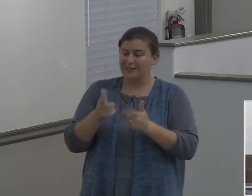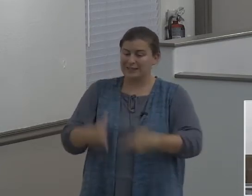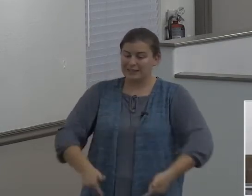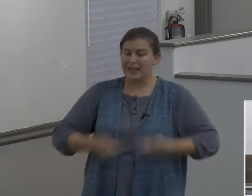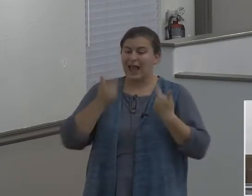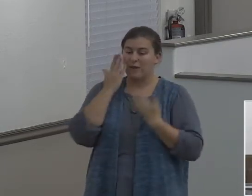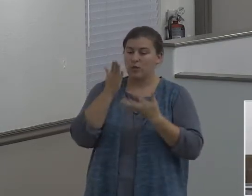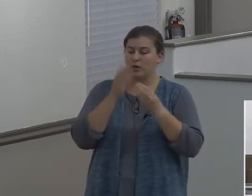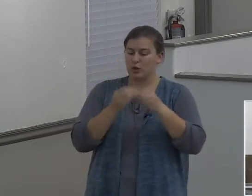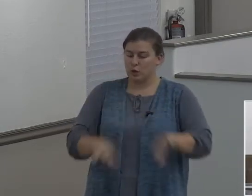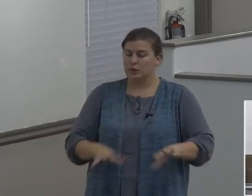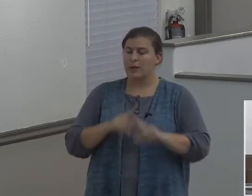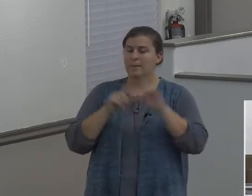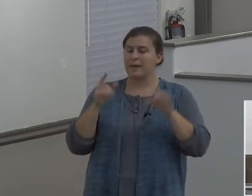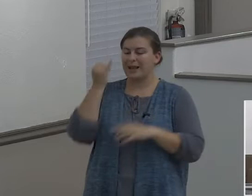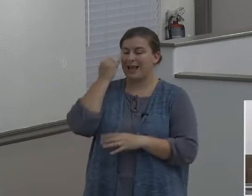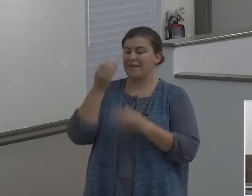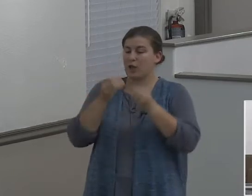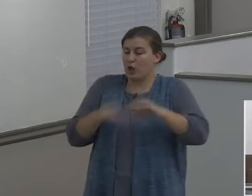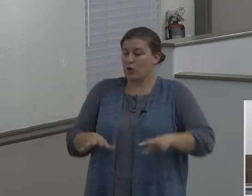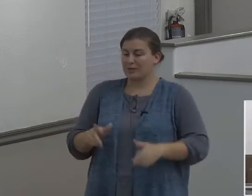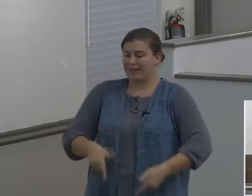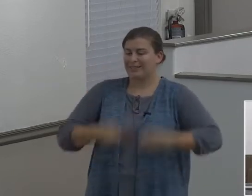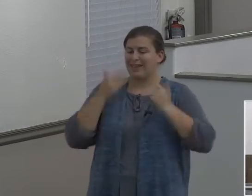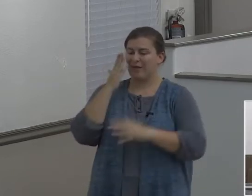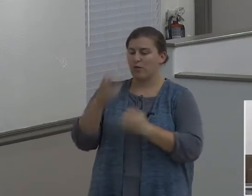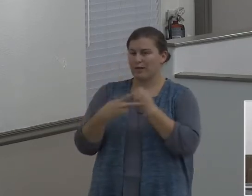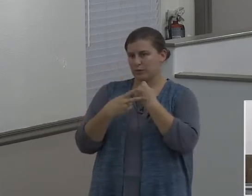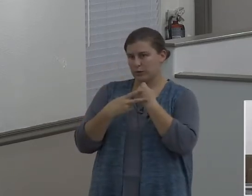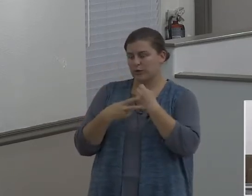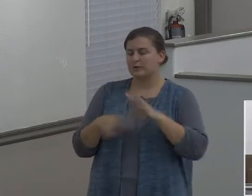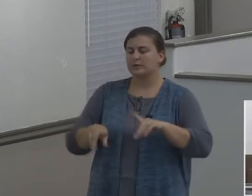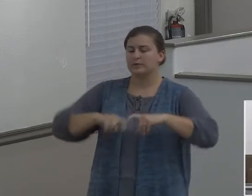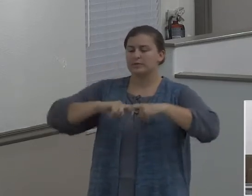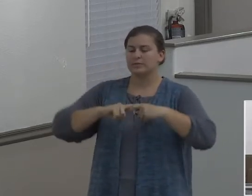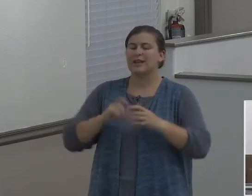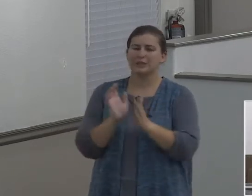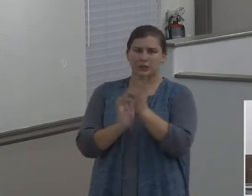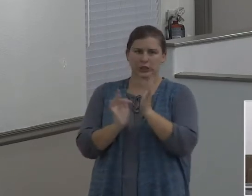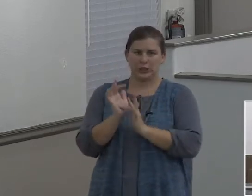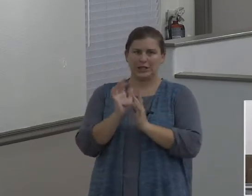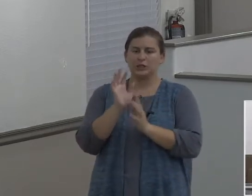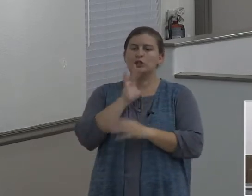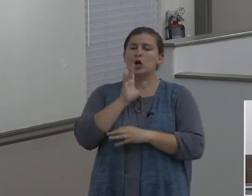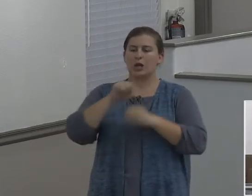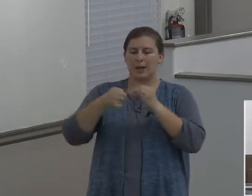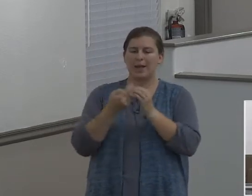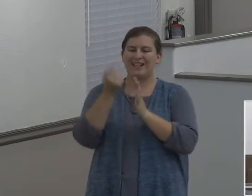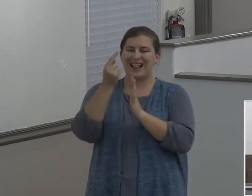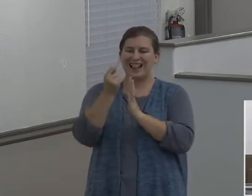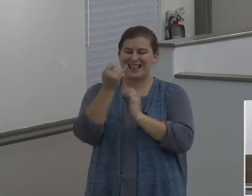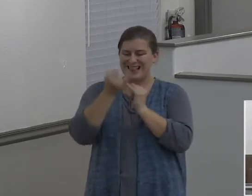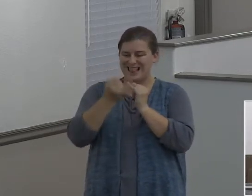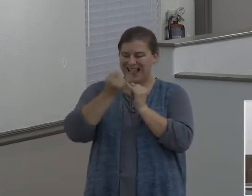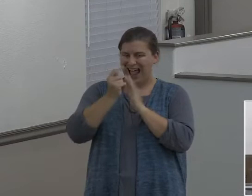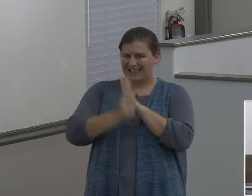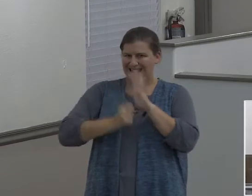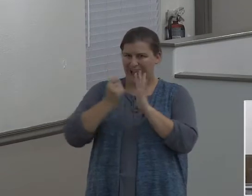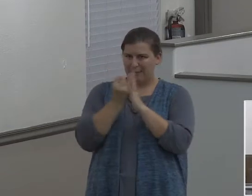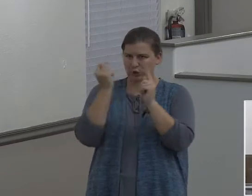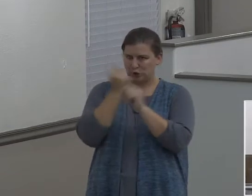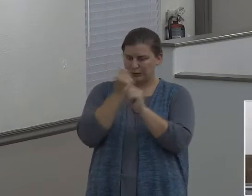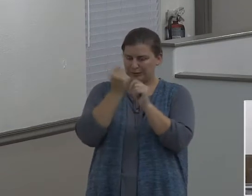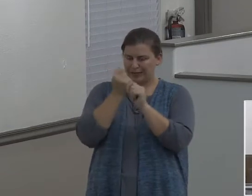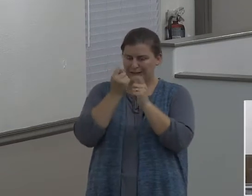You know, of course, Jesus, he's talking about the last of the perilous last days here. And boy, don't we know